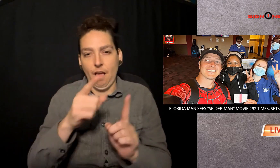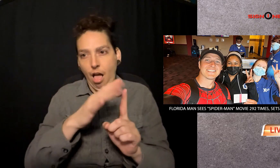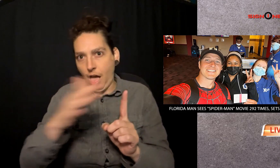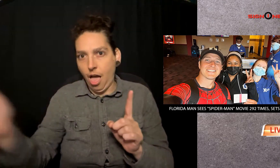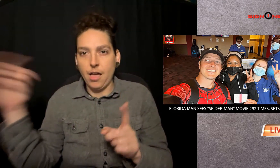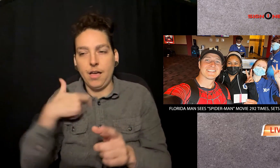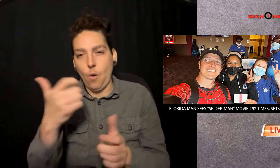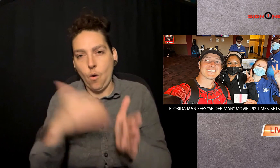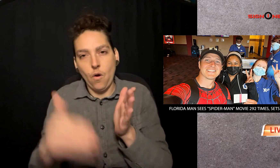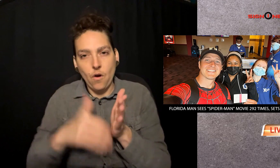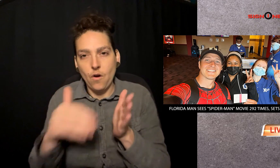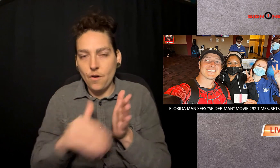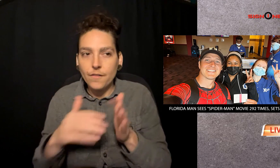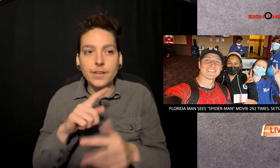that entire series over and over again.